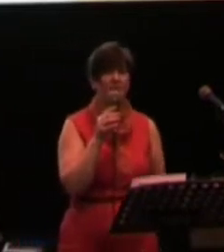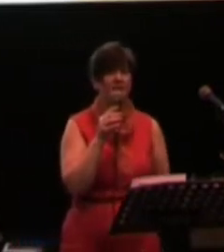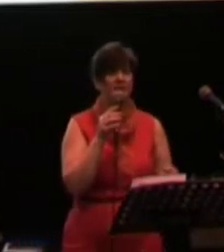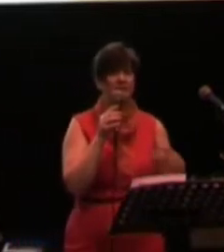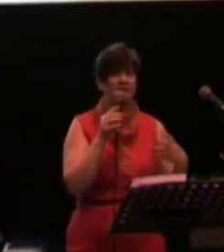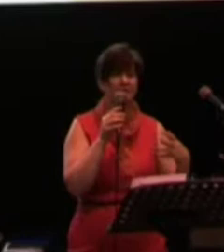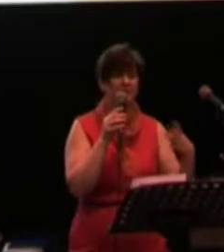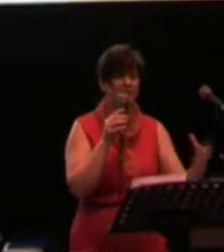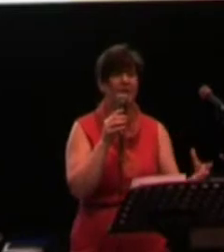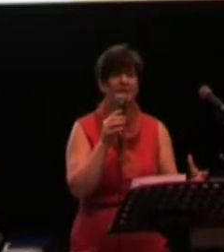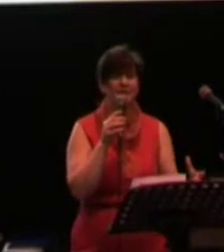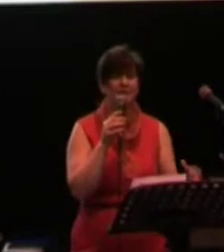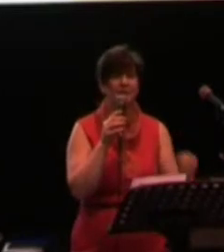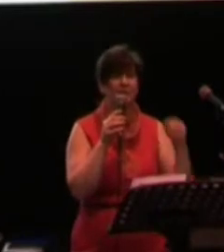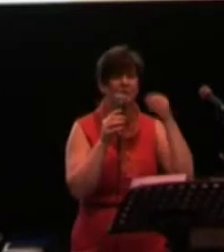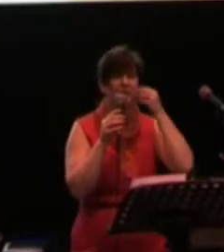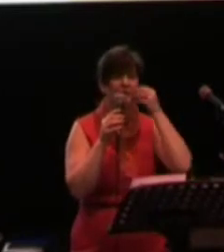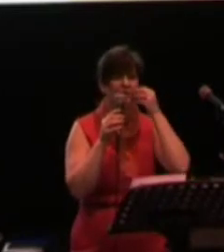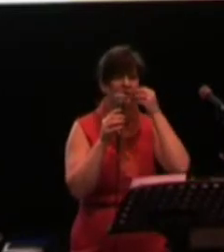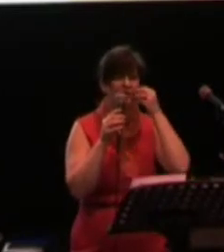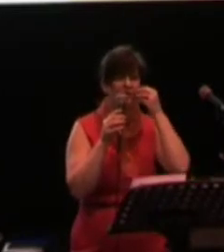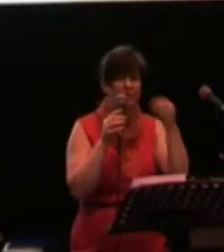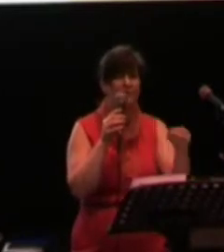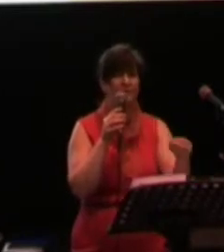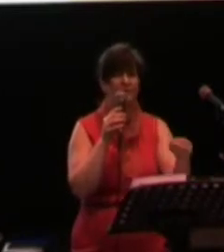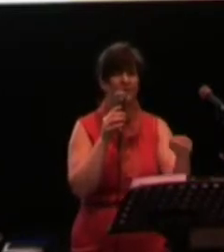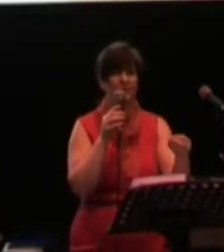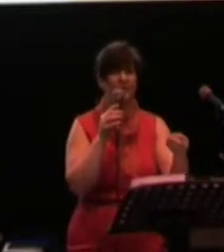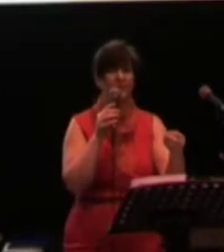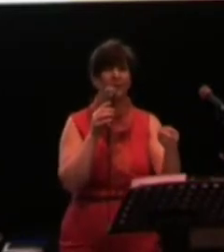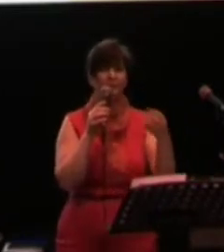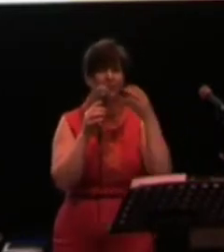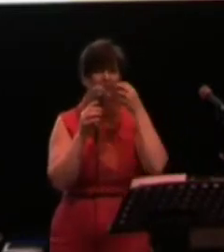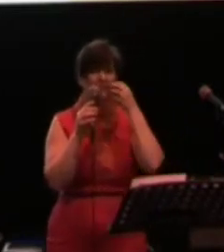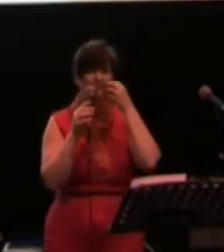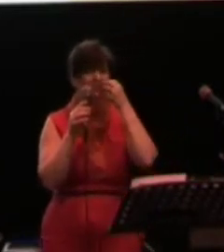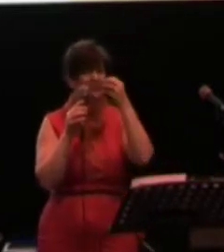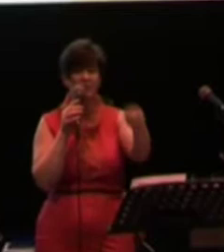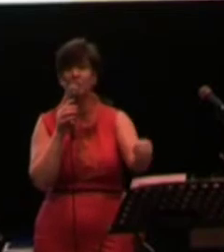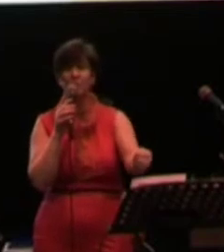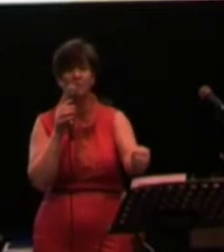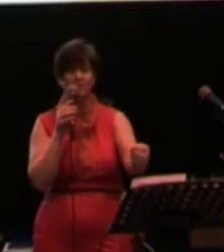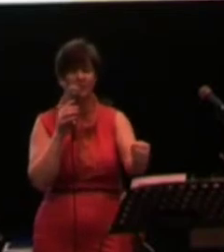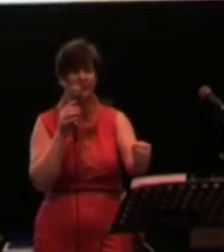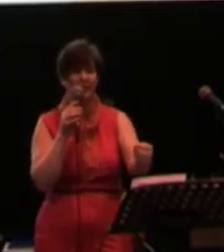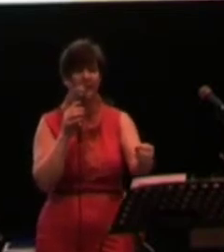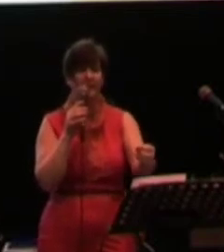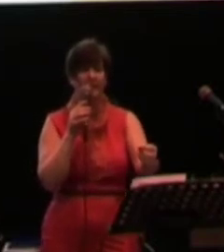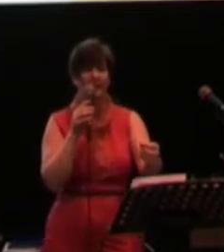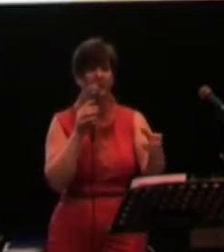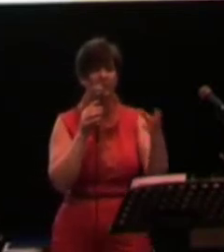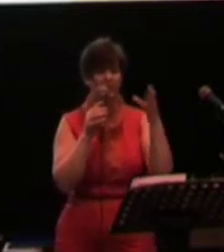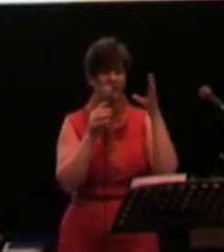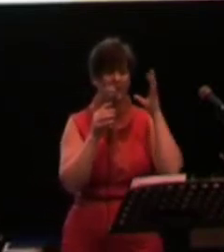drugs. And they raised her under an abusive mouth. They basically said she would come to anything.